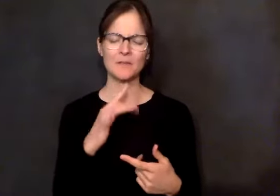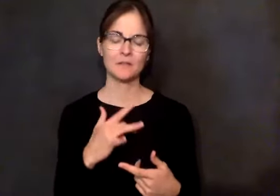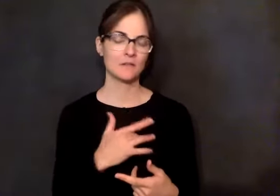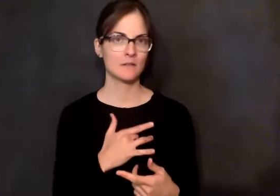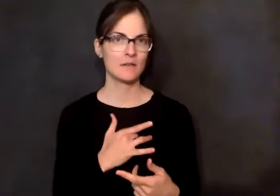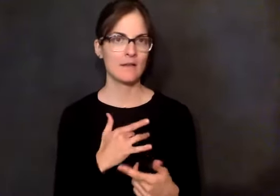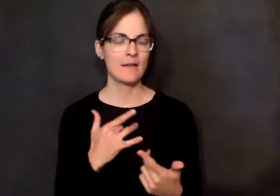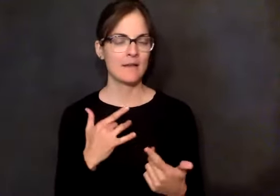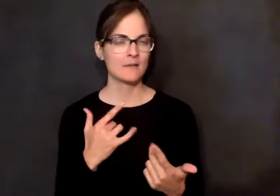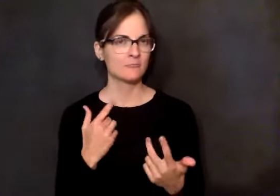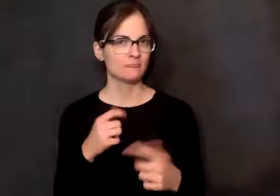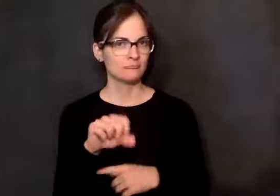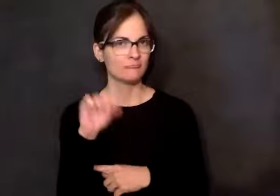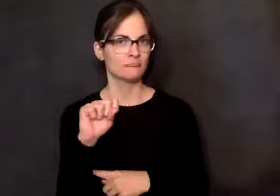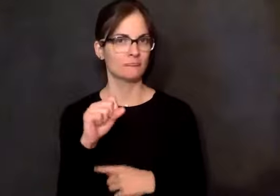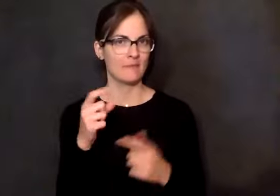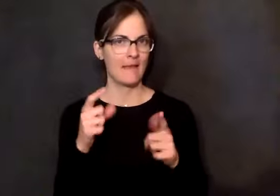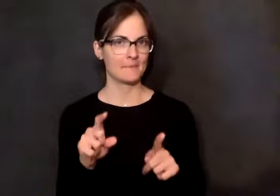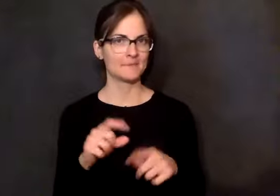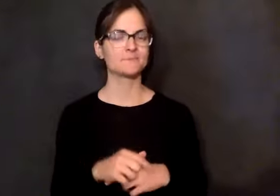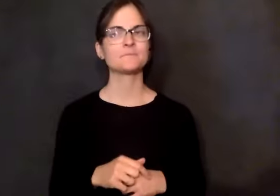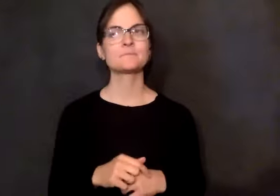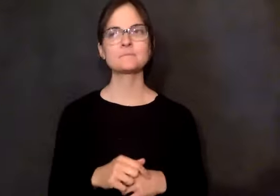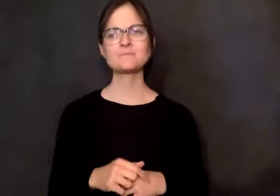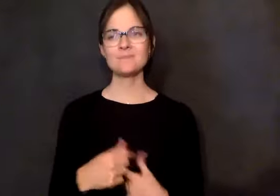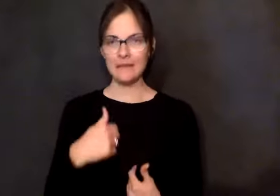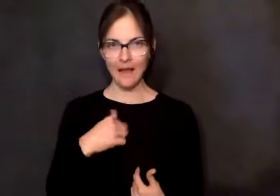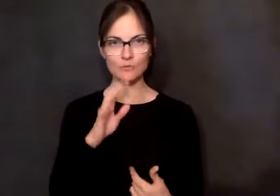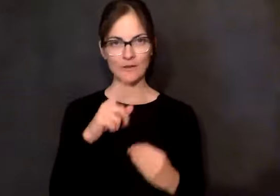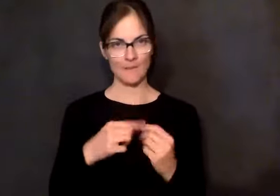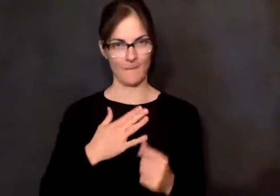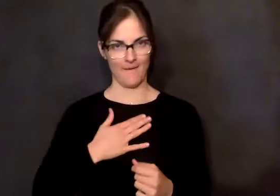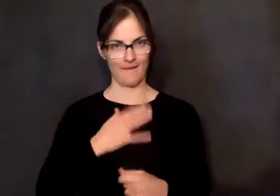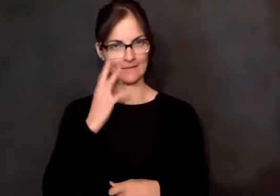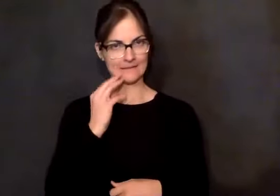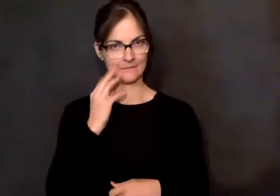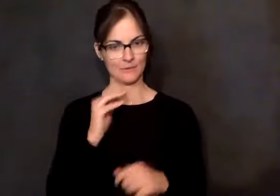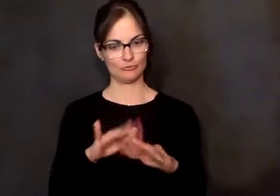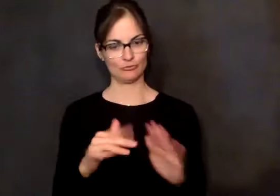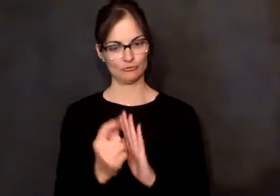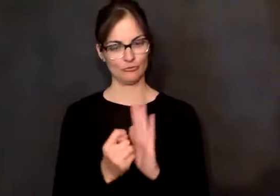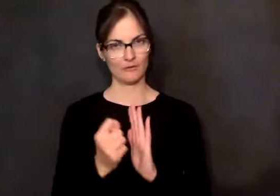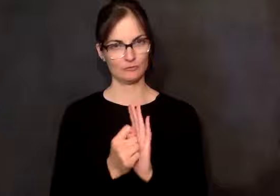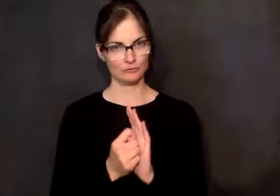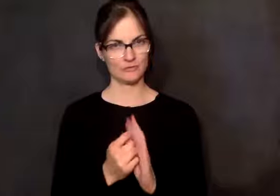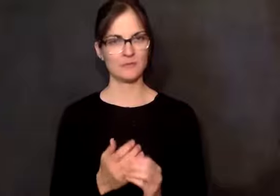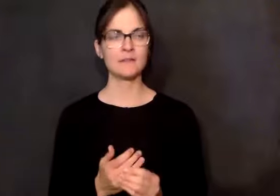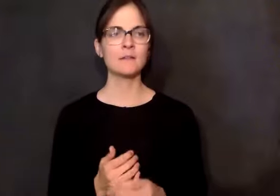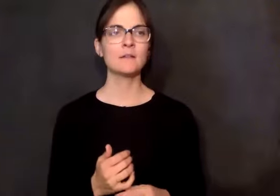about some deeply disturbing things that had happened when I was growing up. And they were around a sexual nature.